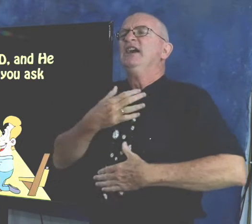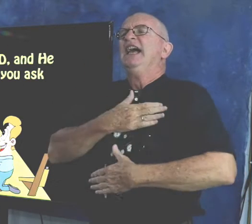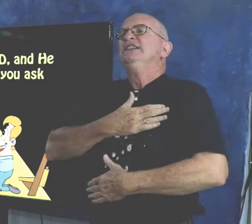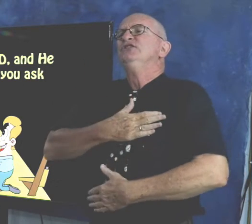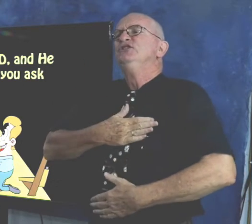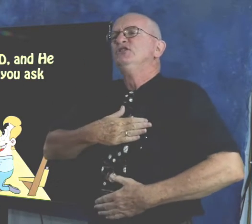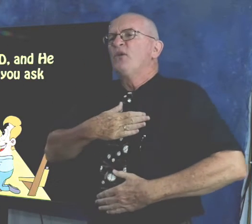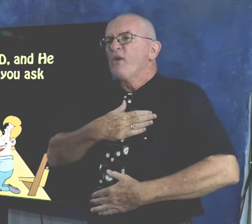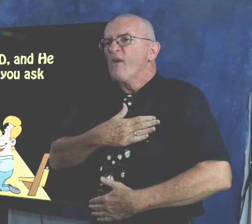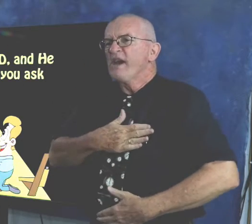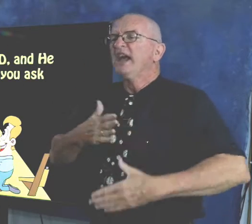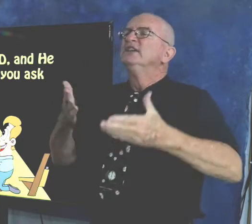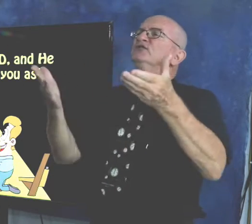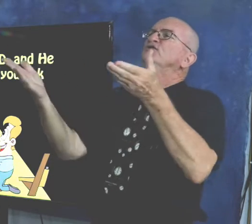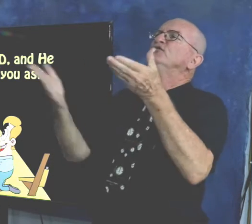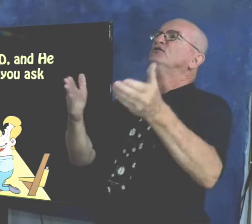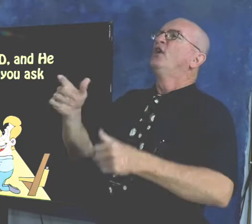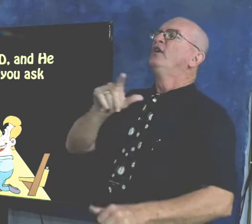Verse 4 says, Enjoy the Lord.